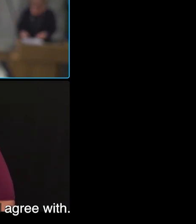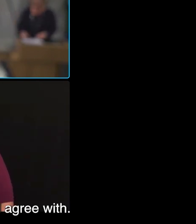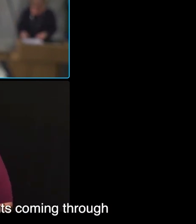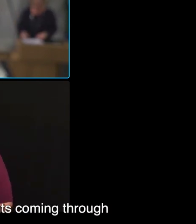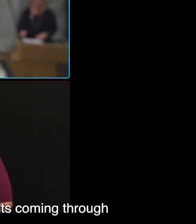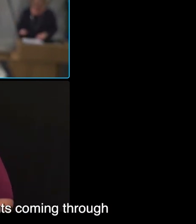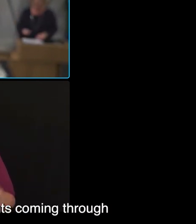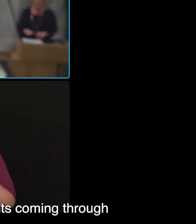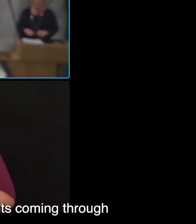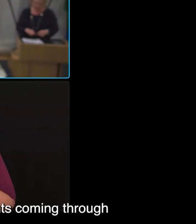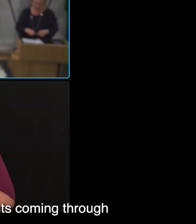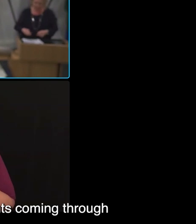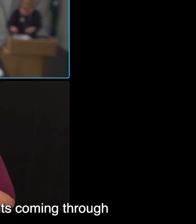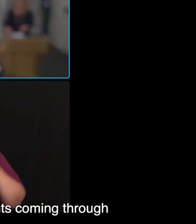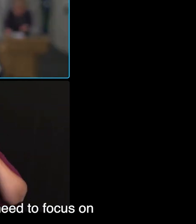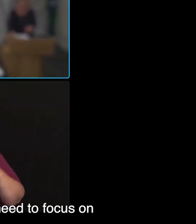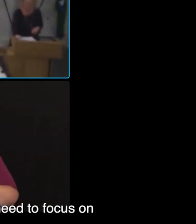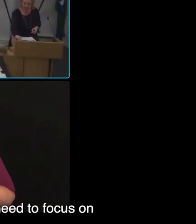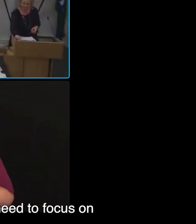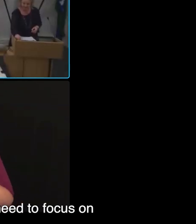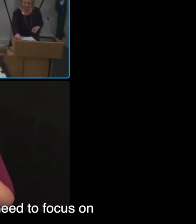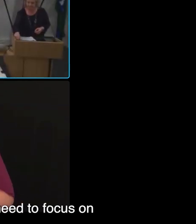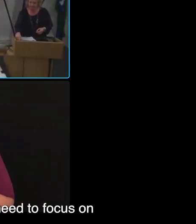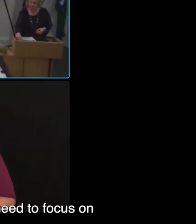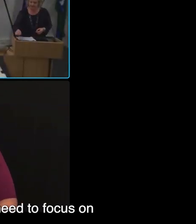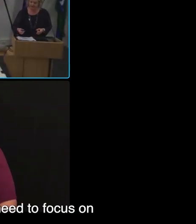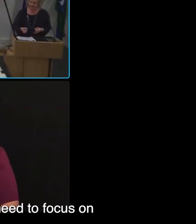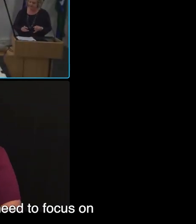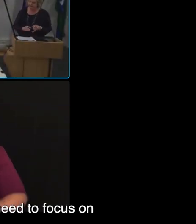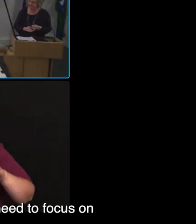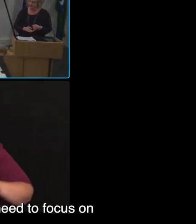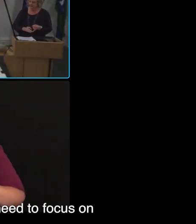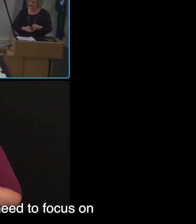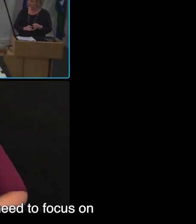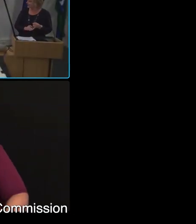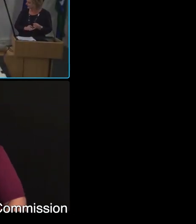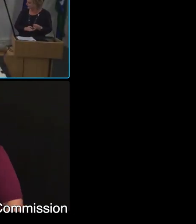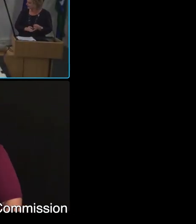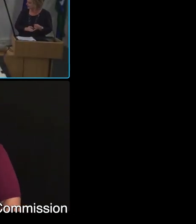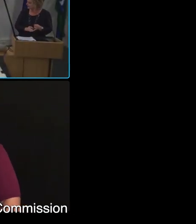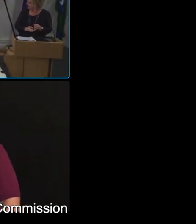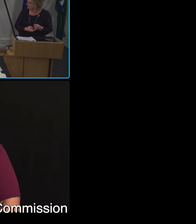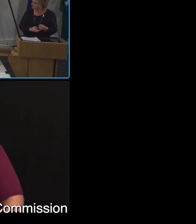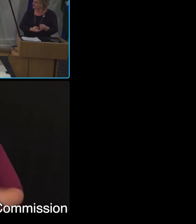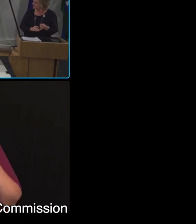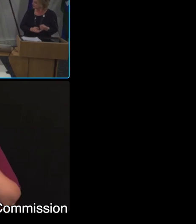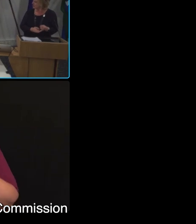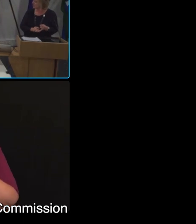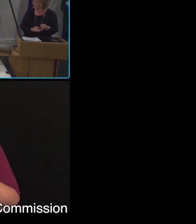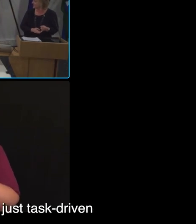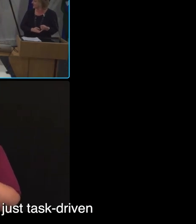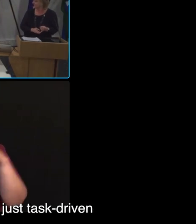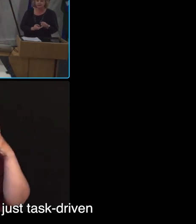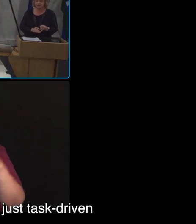with, but we've had some good comments coming through from people confirming that we need to focus on holistic care. There's a Royal